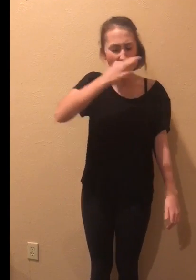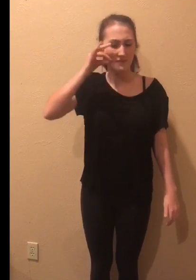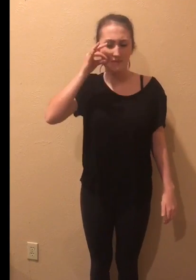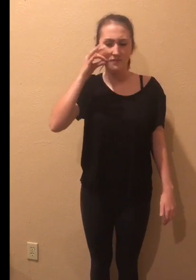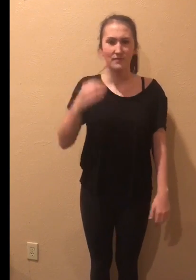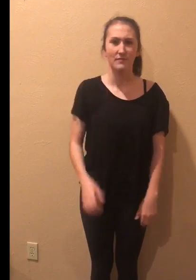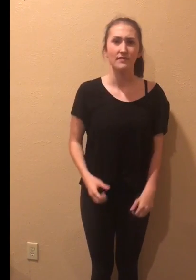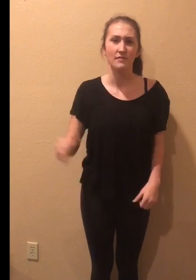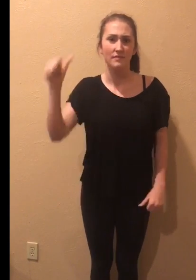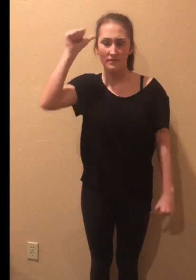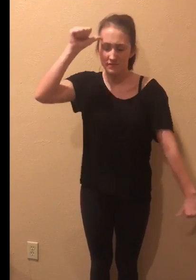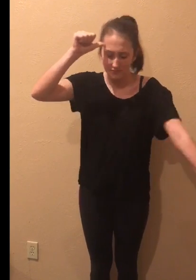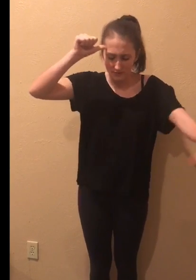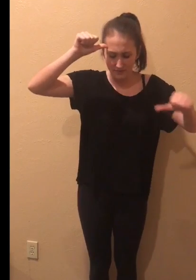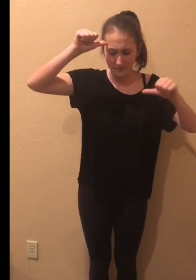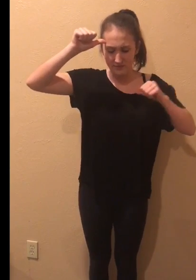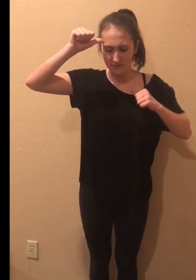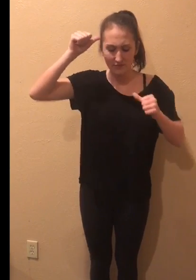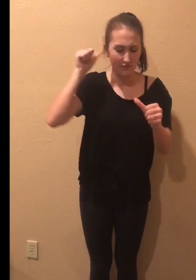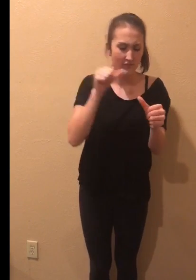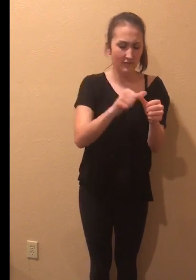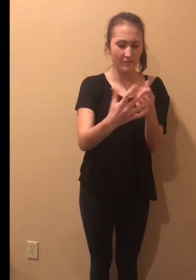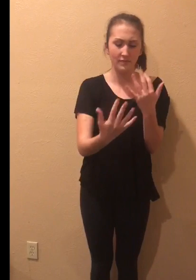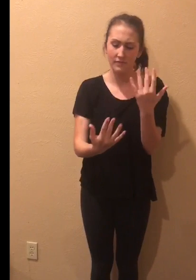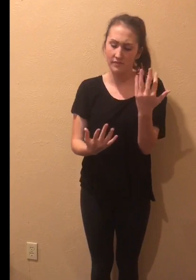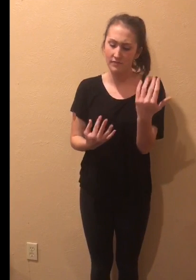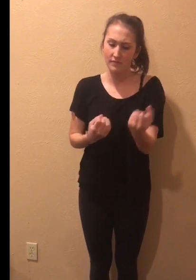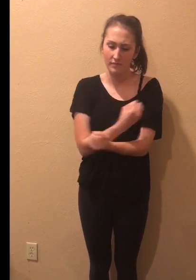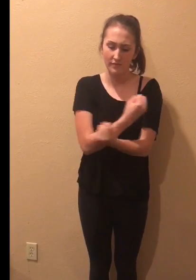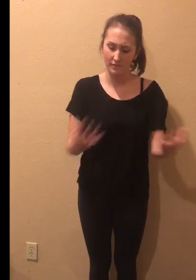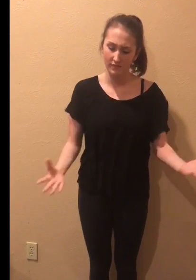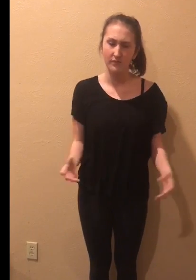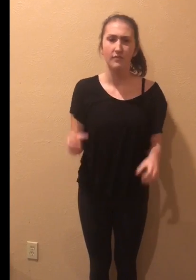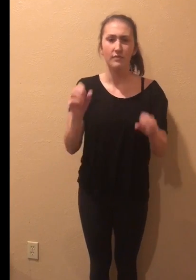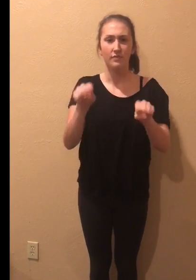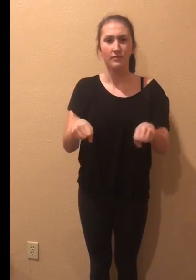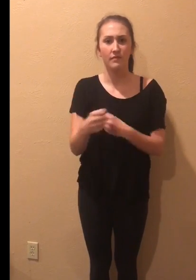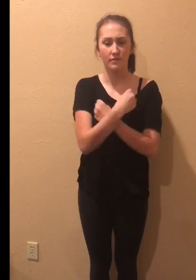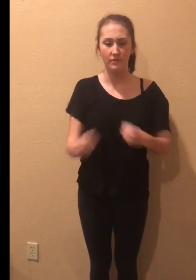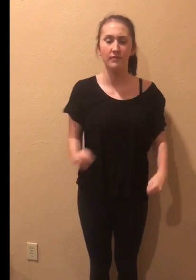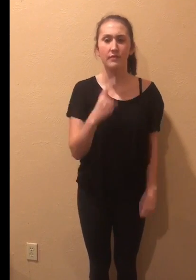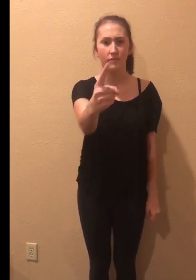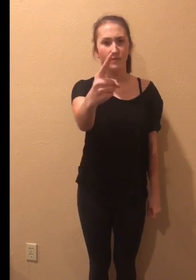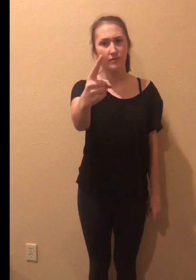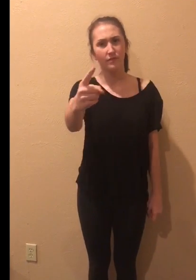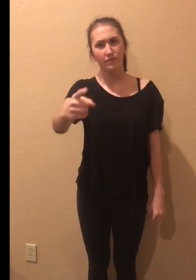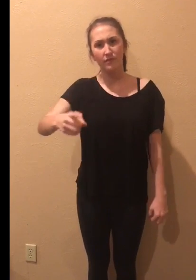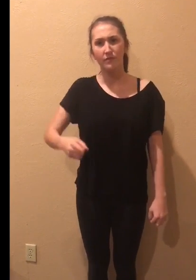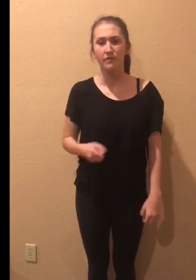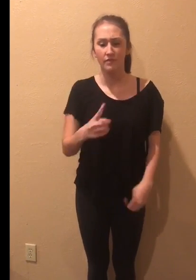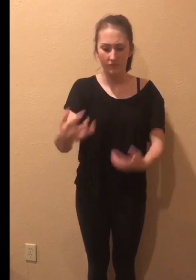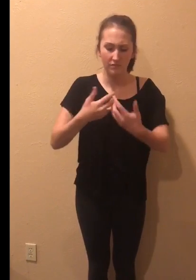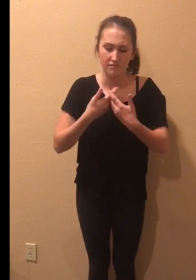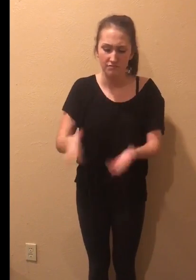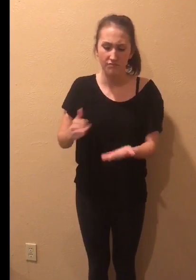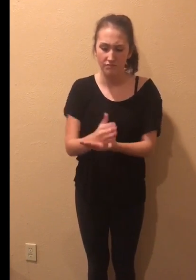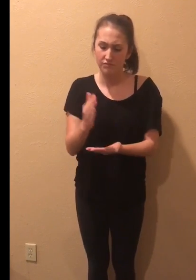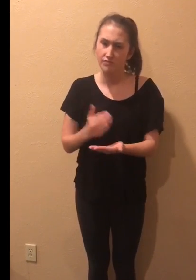I said I'm burning the memories Burning the letters That might have redeemed you You'll